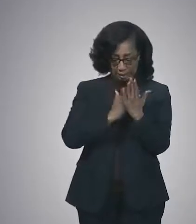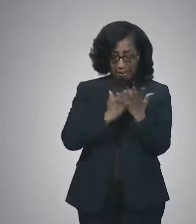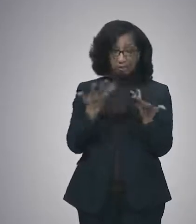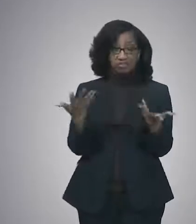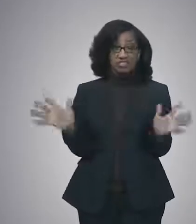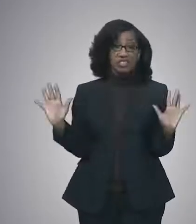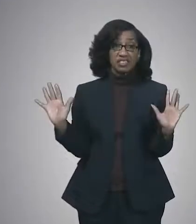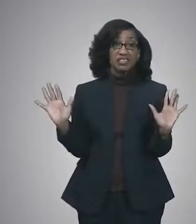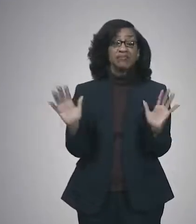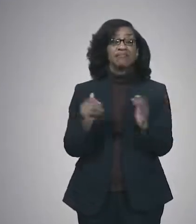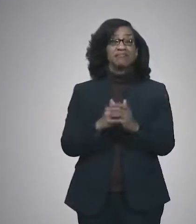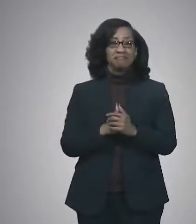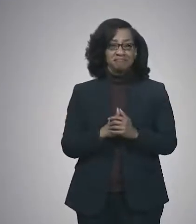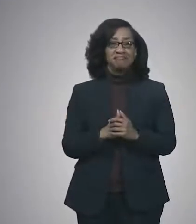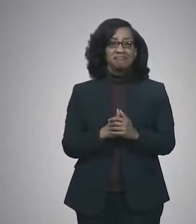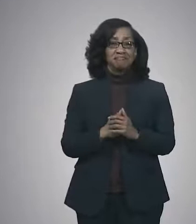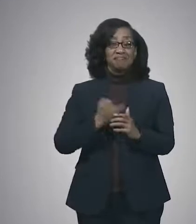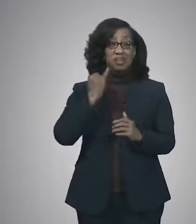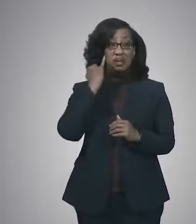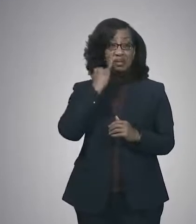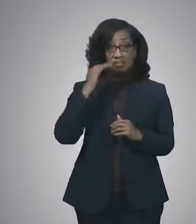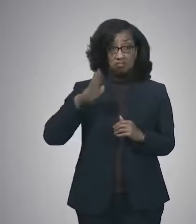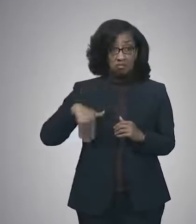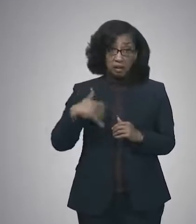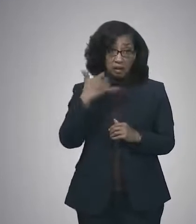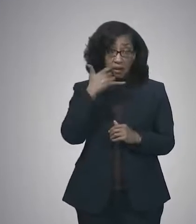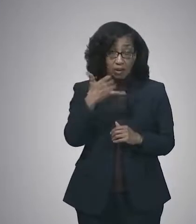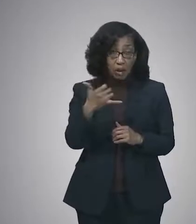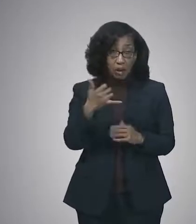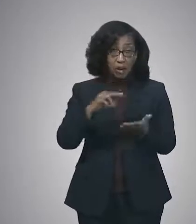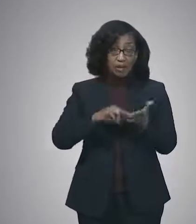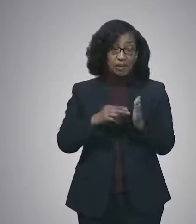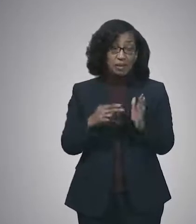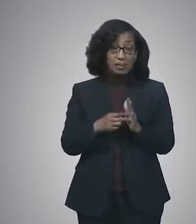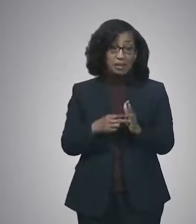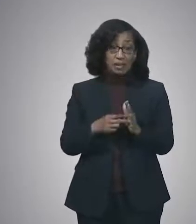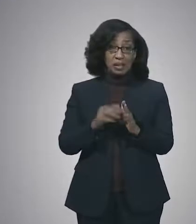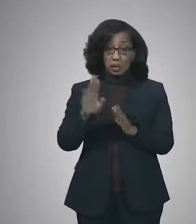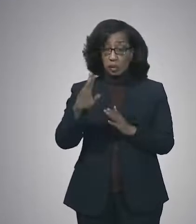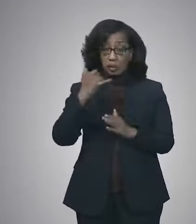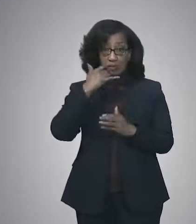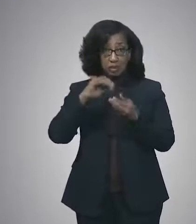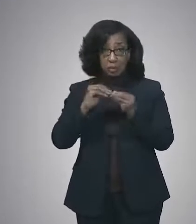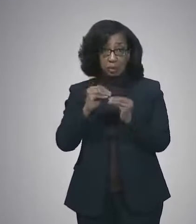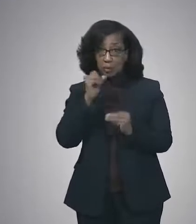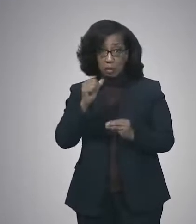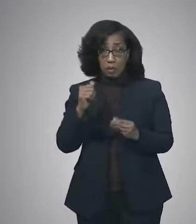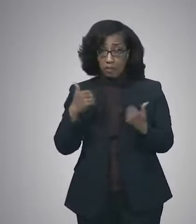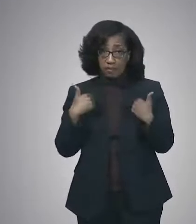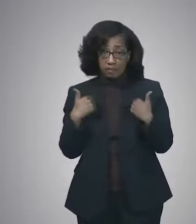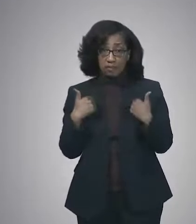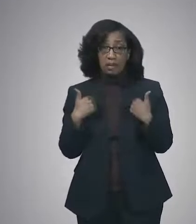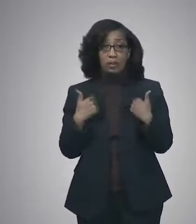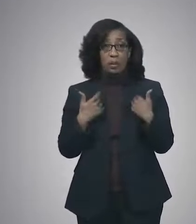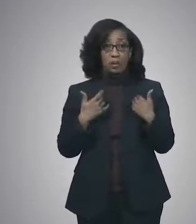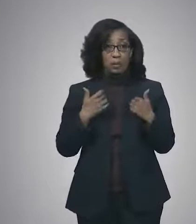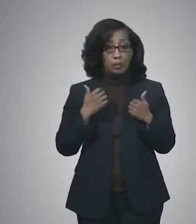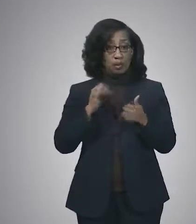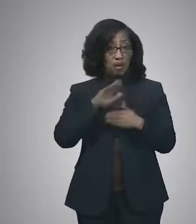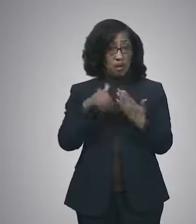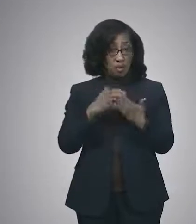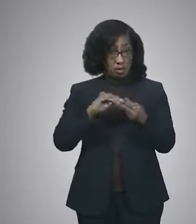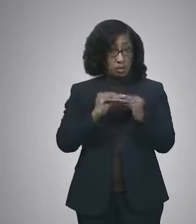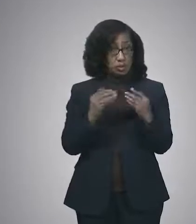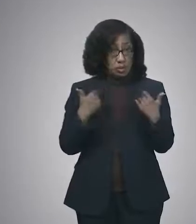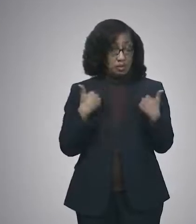Um, so, uh, if you haven't been called, um, that just means either we don't have your number, but, uh, we've called everybody who we have a number